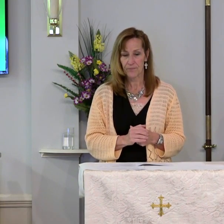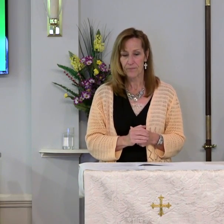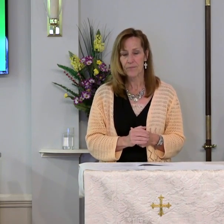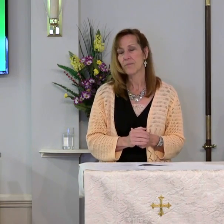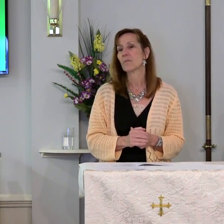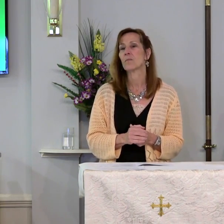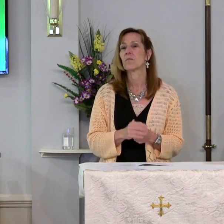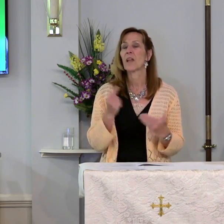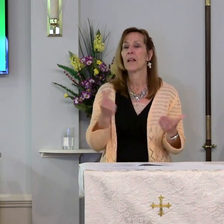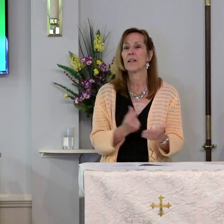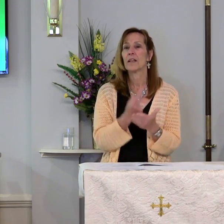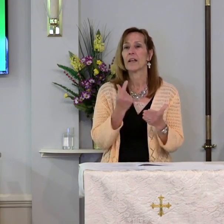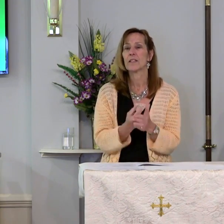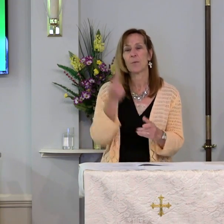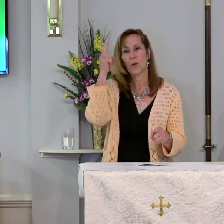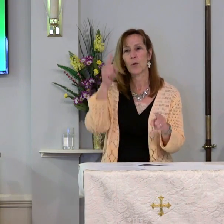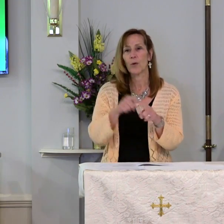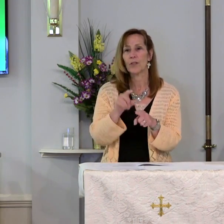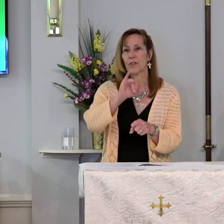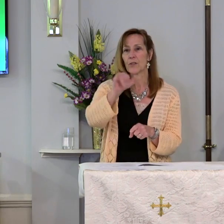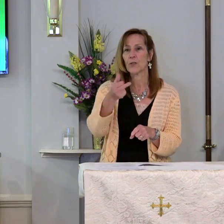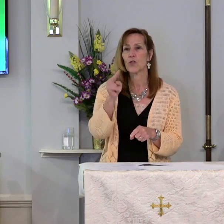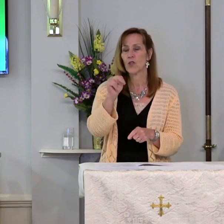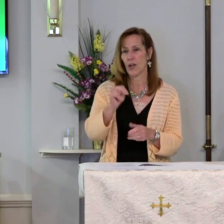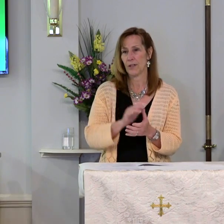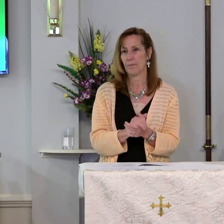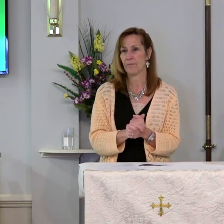The Holy Gospel according to John.